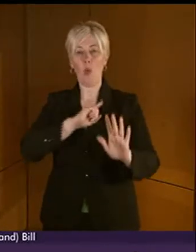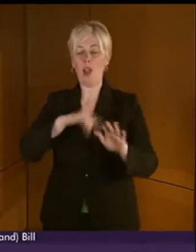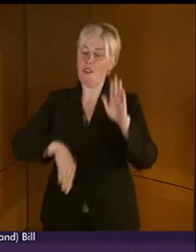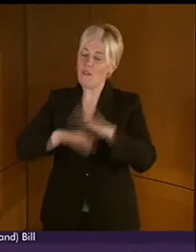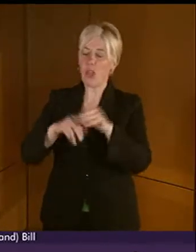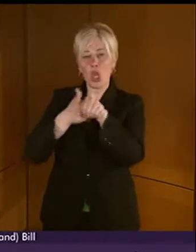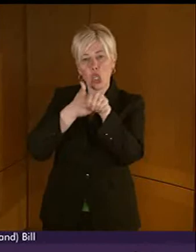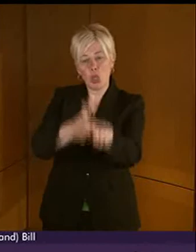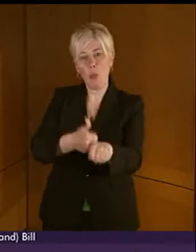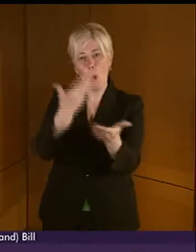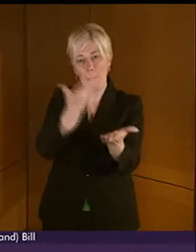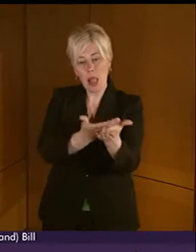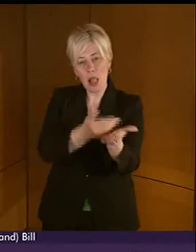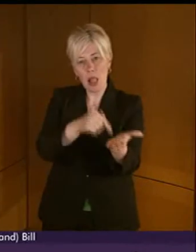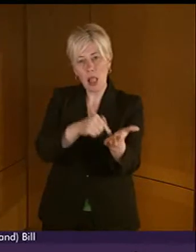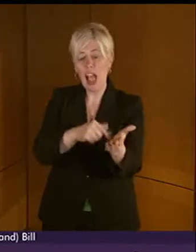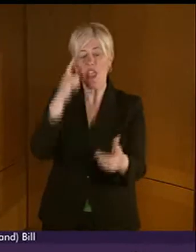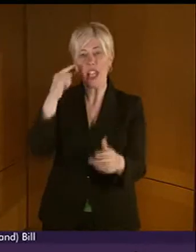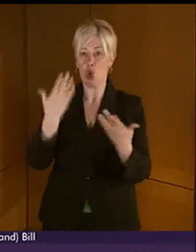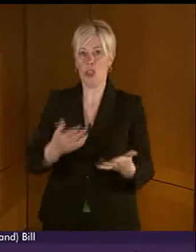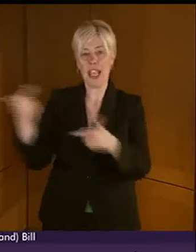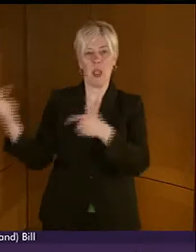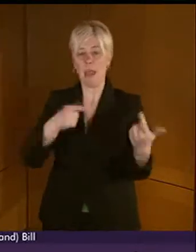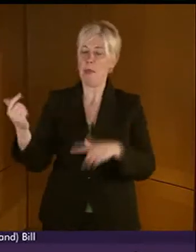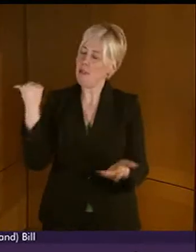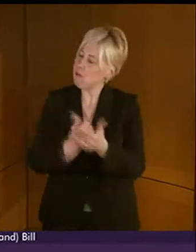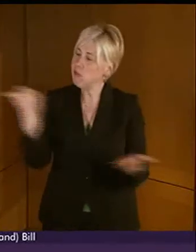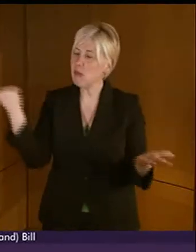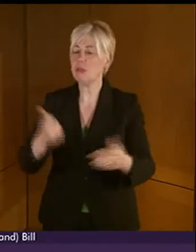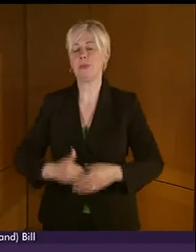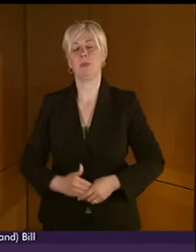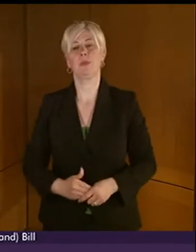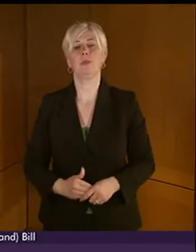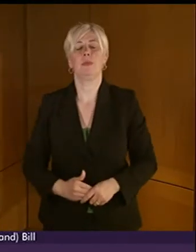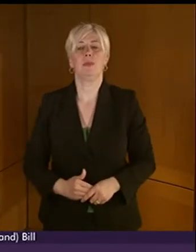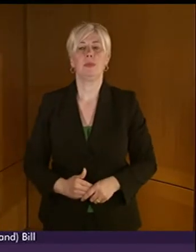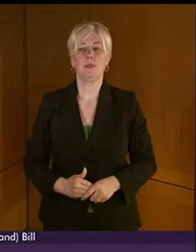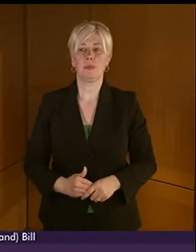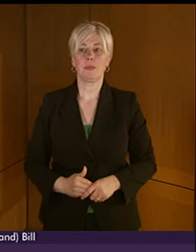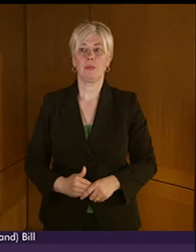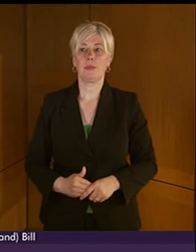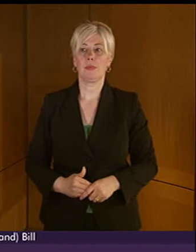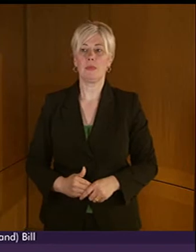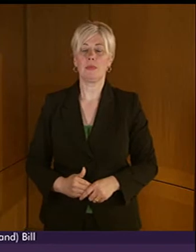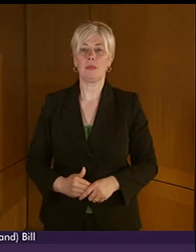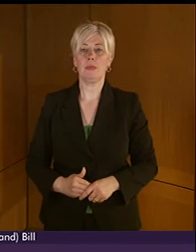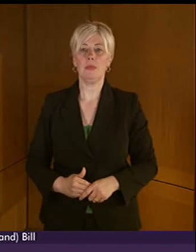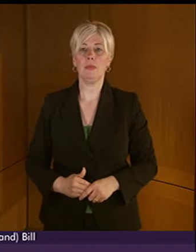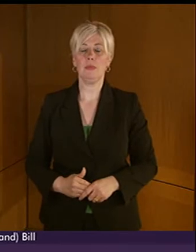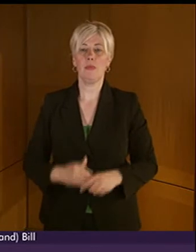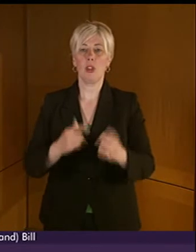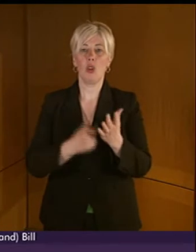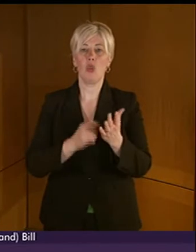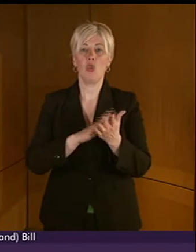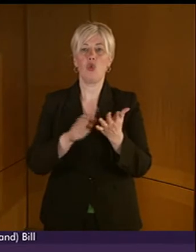Bill and it's been an excellent debate today. Thank you. Many thanks. And I now call on Rhoda Grant.